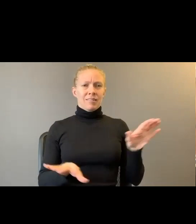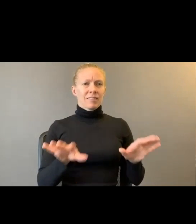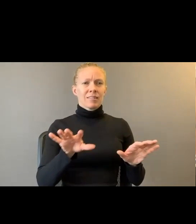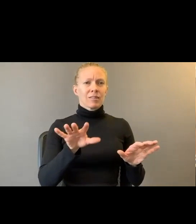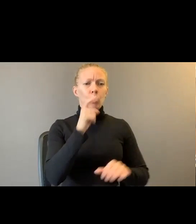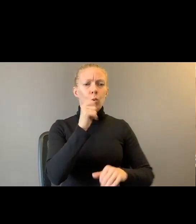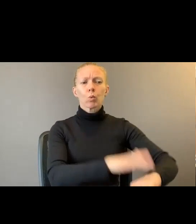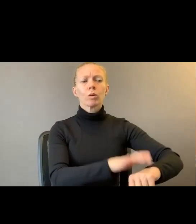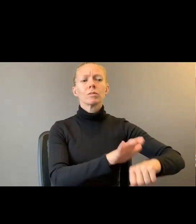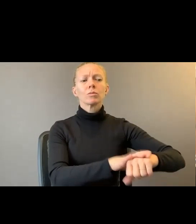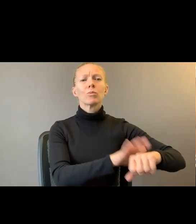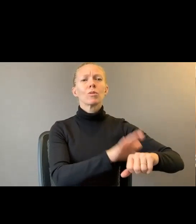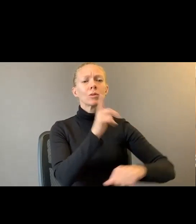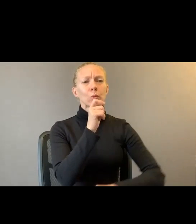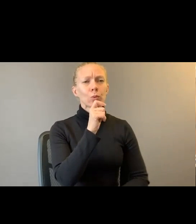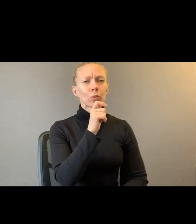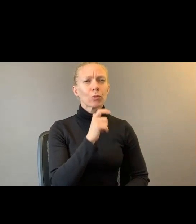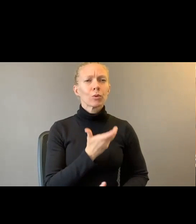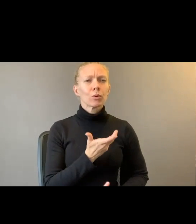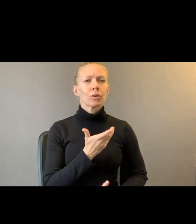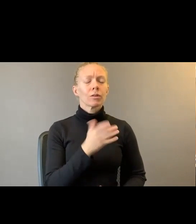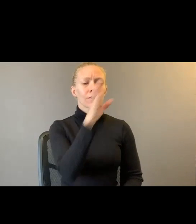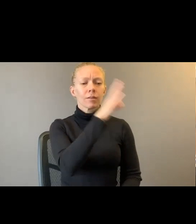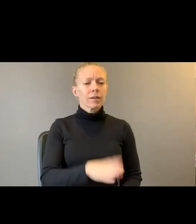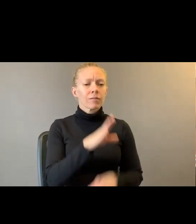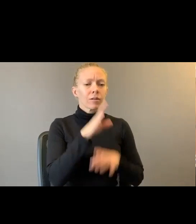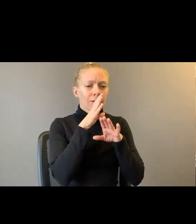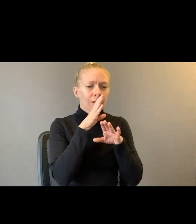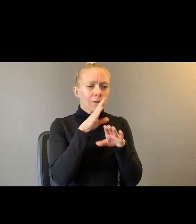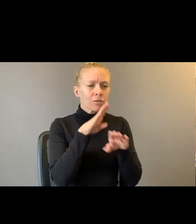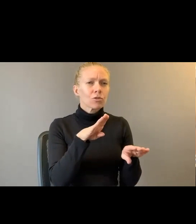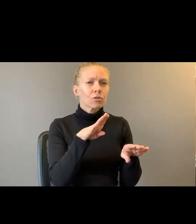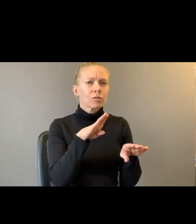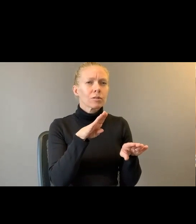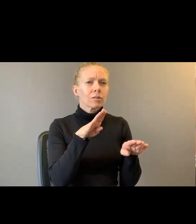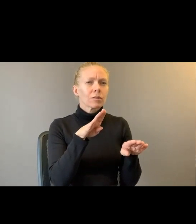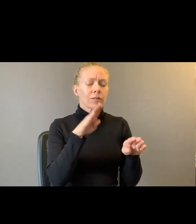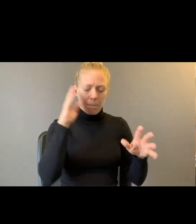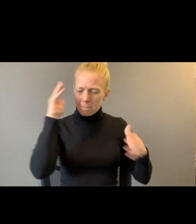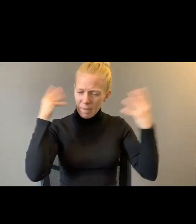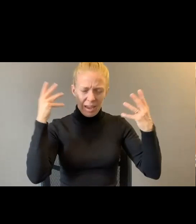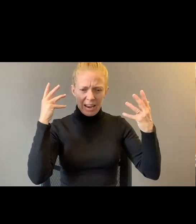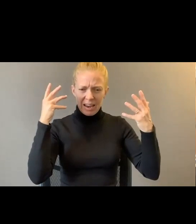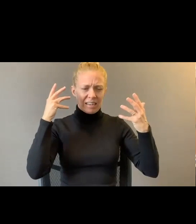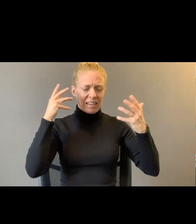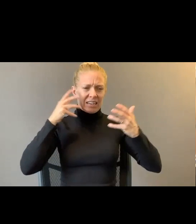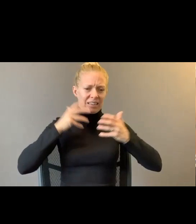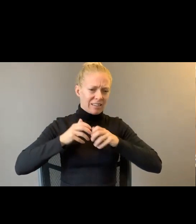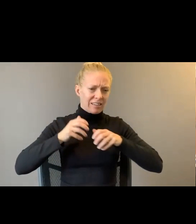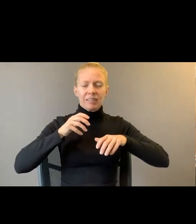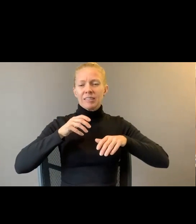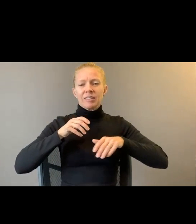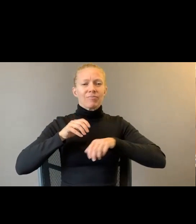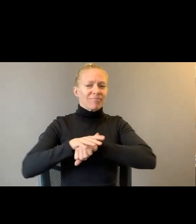about these things? The never hush. The maddening chafe sliding down a reddened bridge.